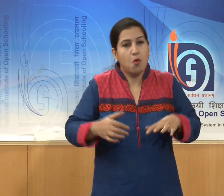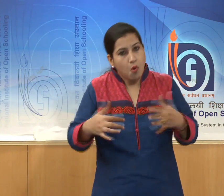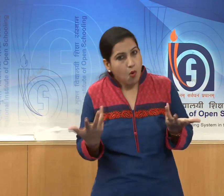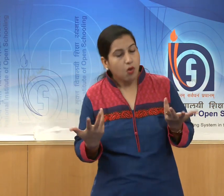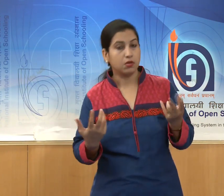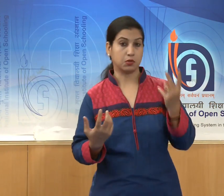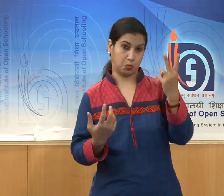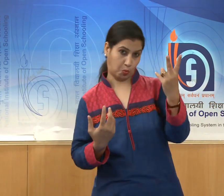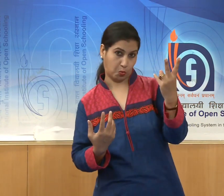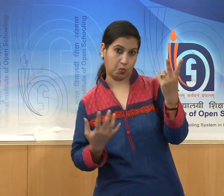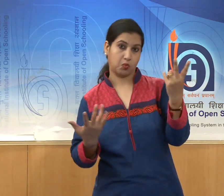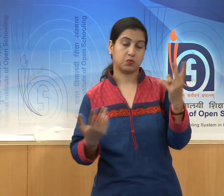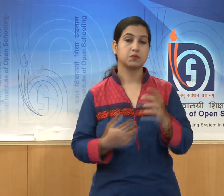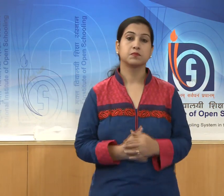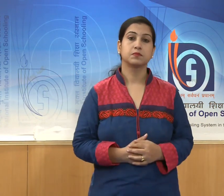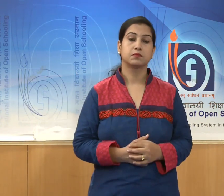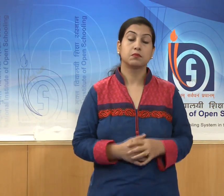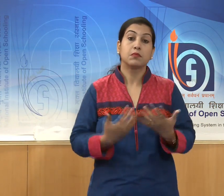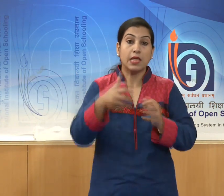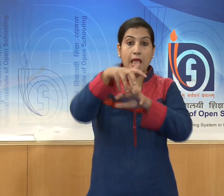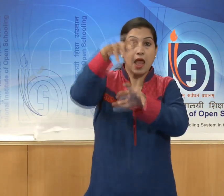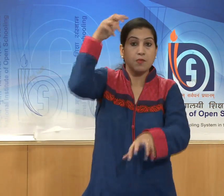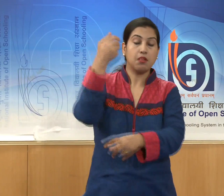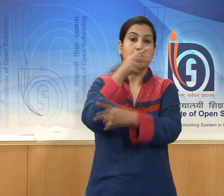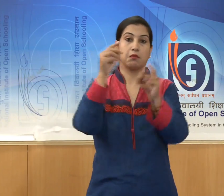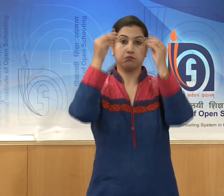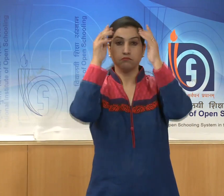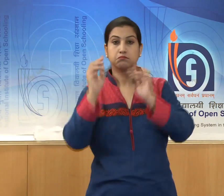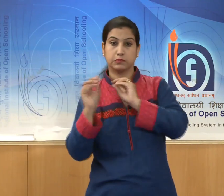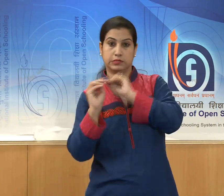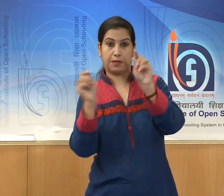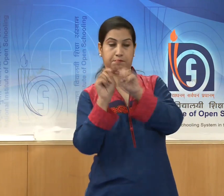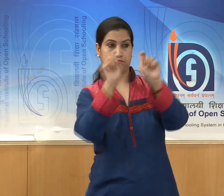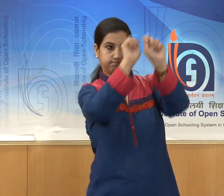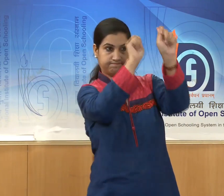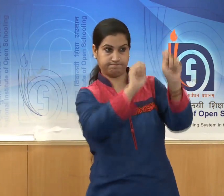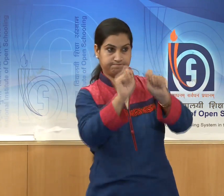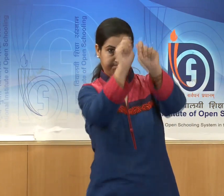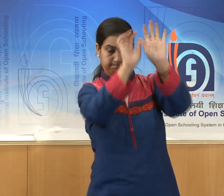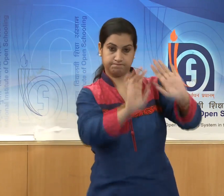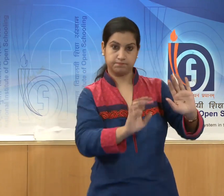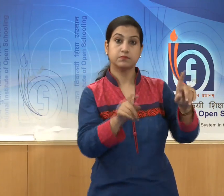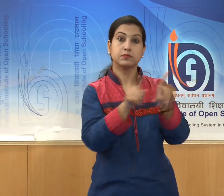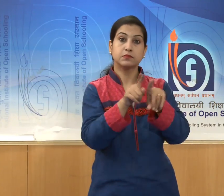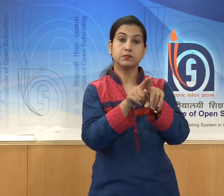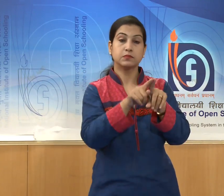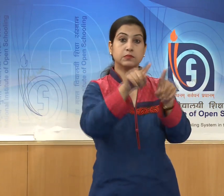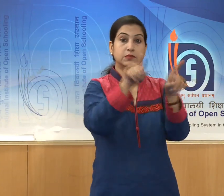animal figures. An inverted lotus,